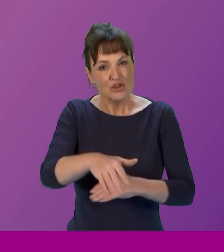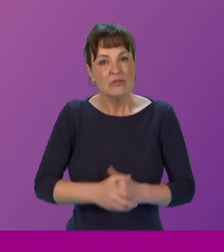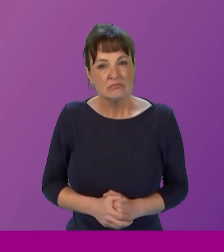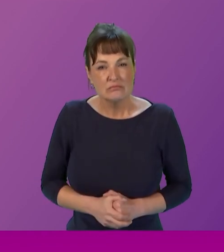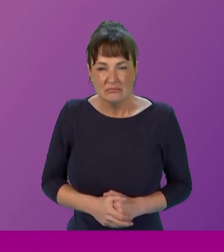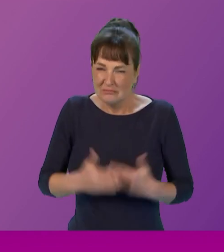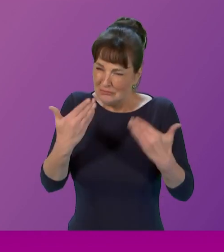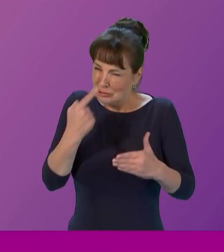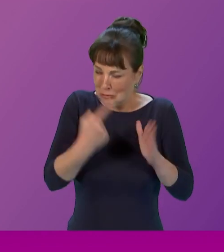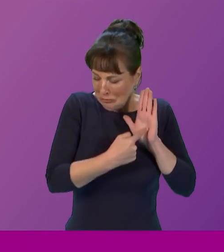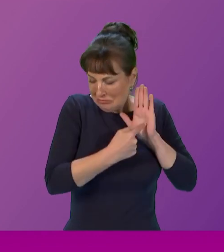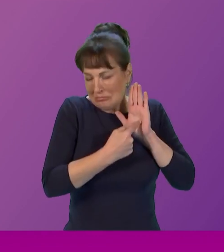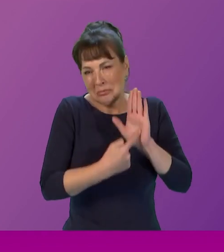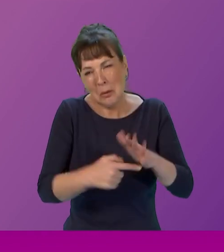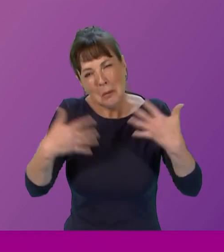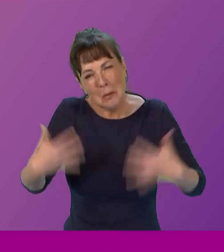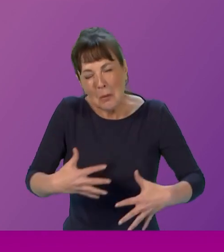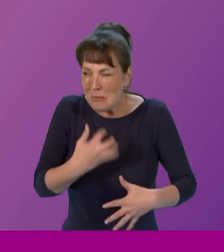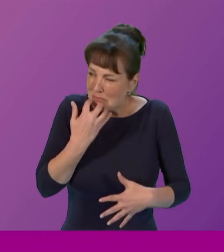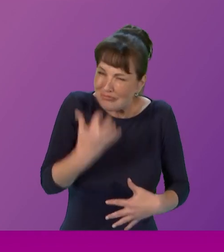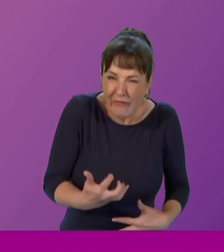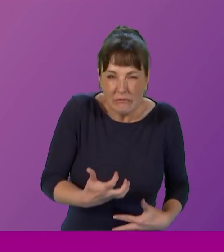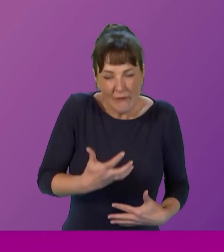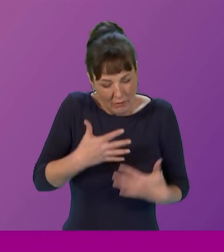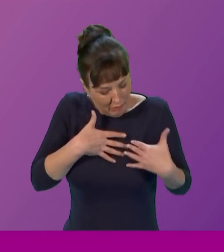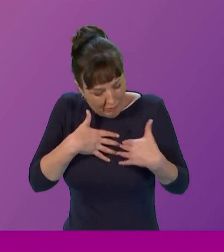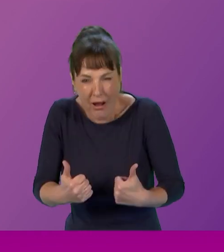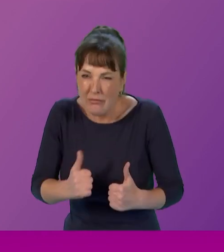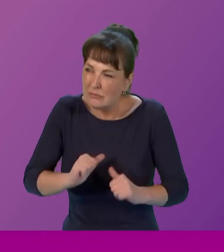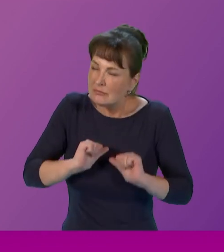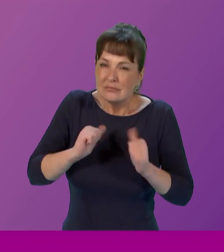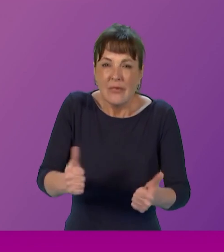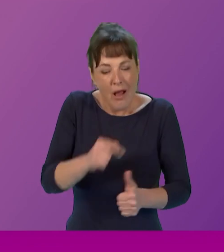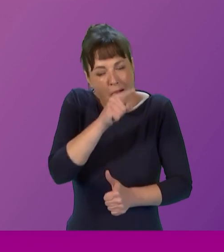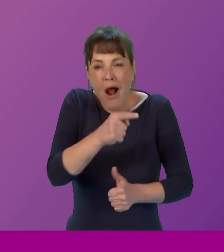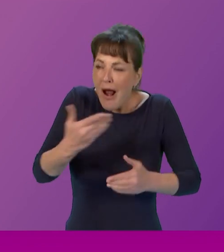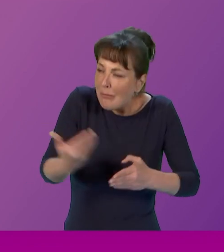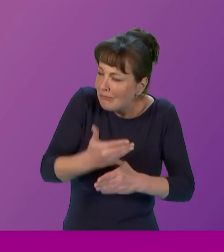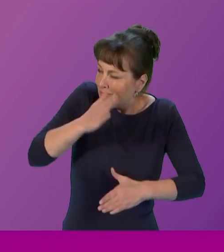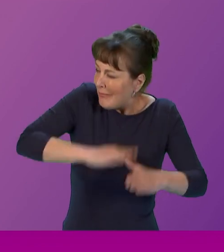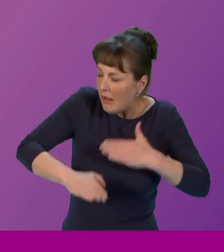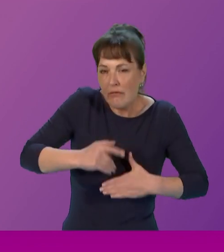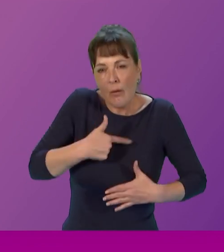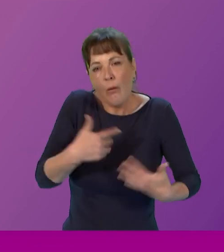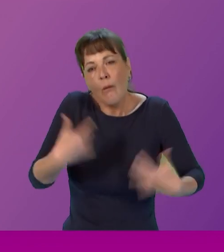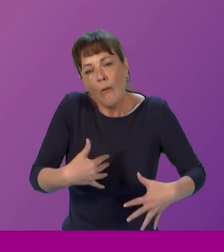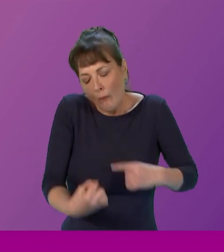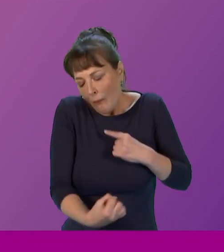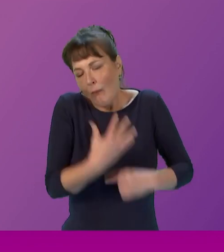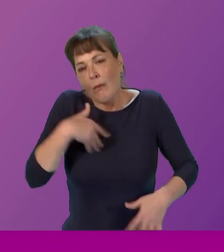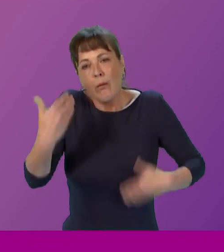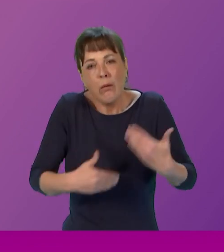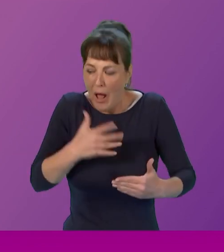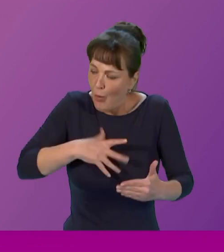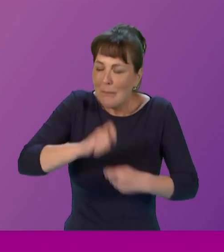show remarkable bravery courage and compassion her actions and intentions encourage me to be better and to address inequality if